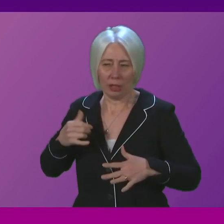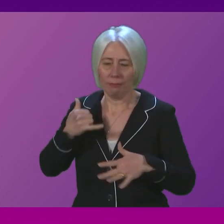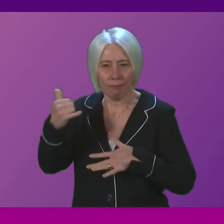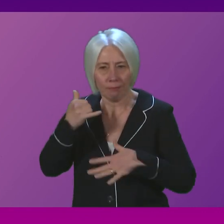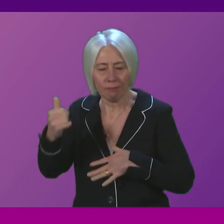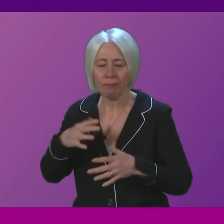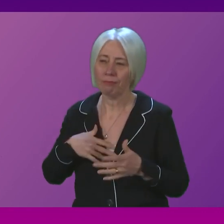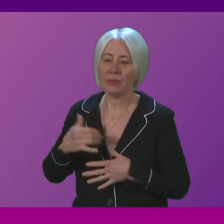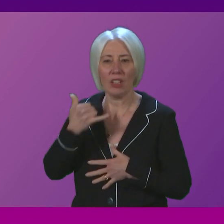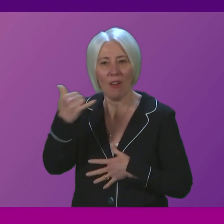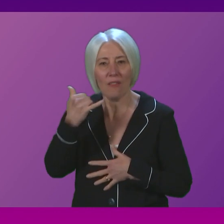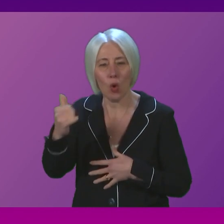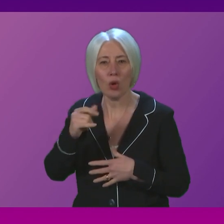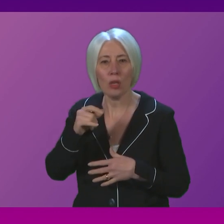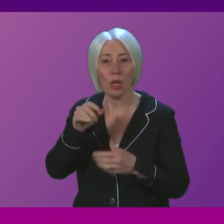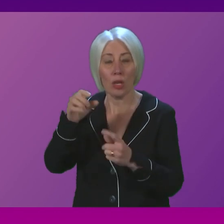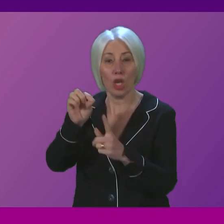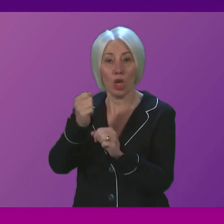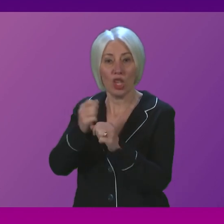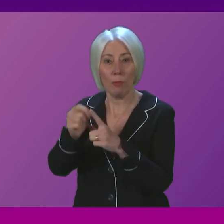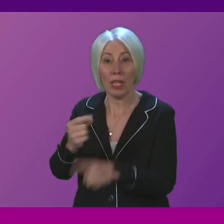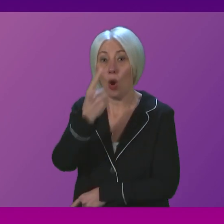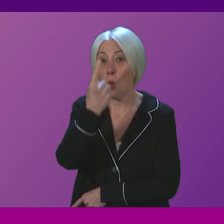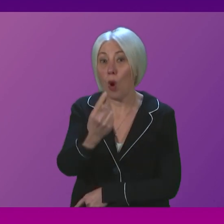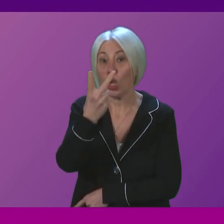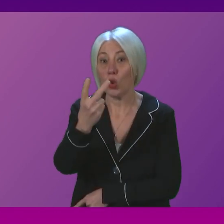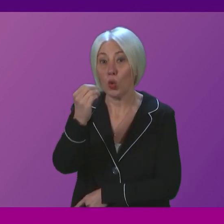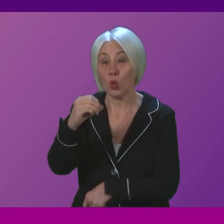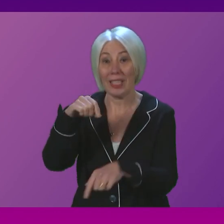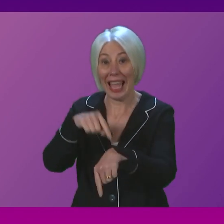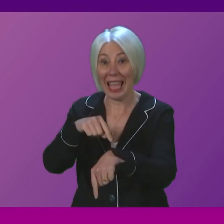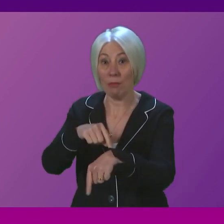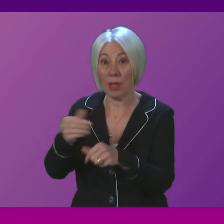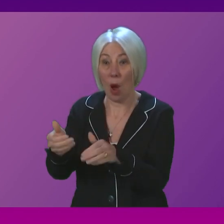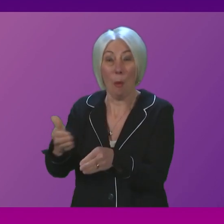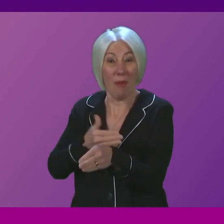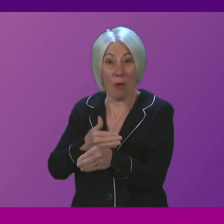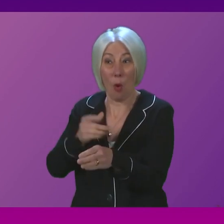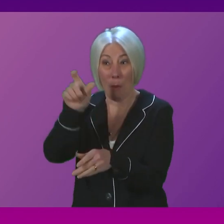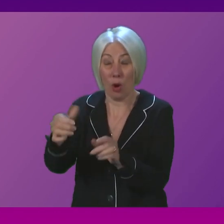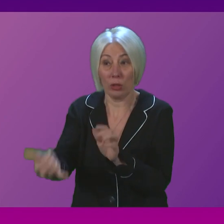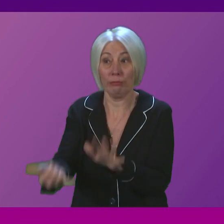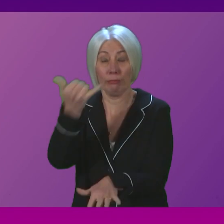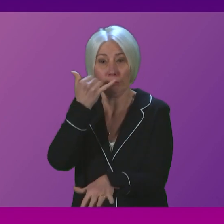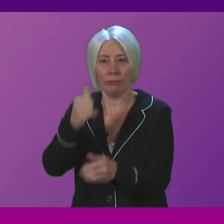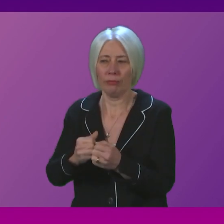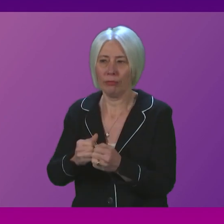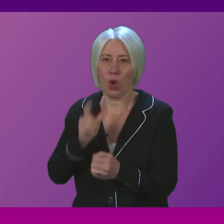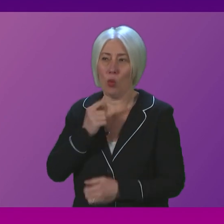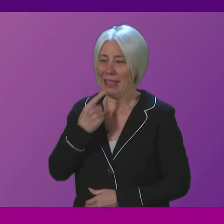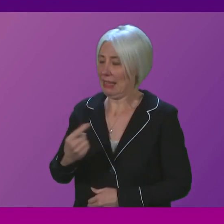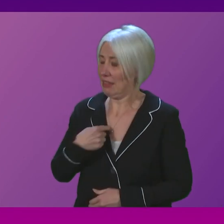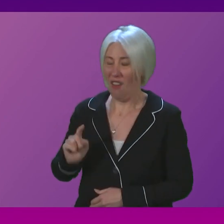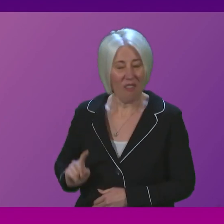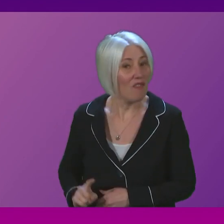to phone the practice 120 times before she got through to anyone. The lady said, this is the first